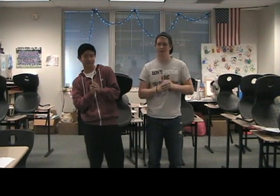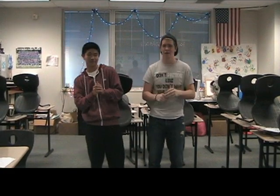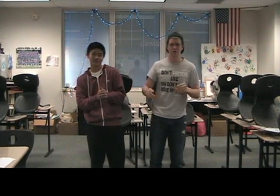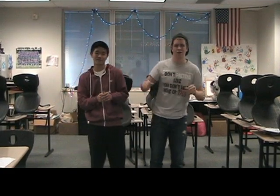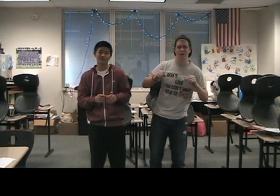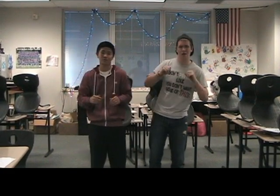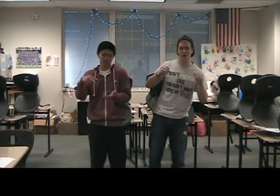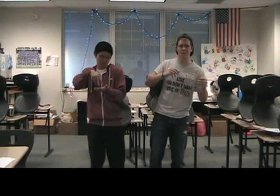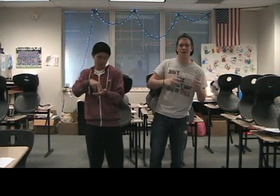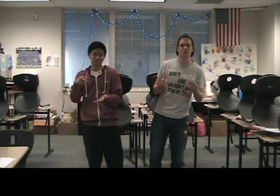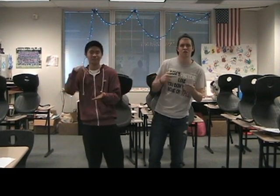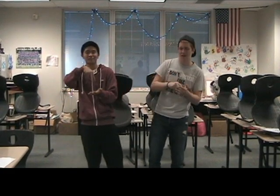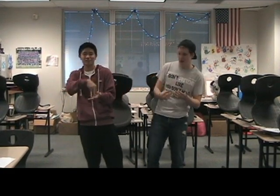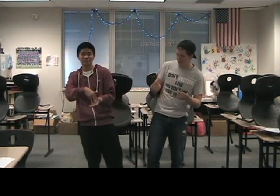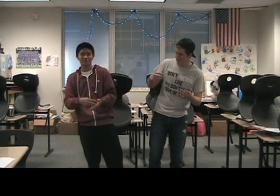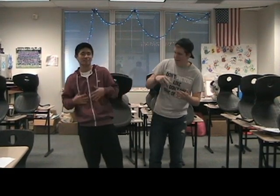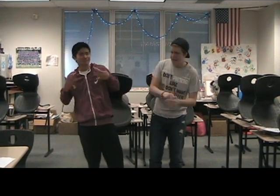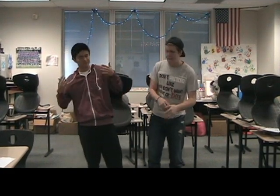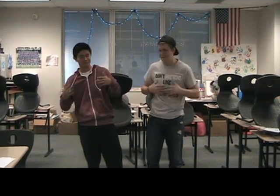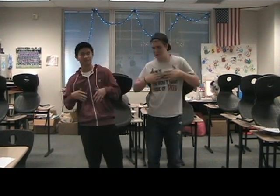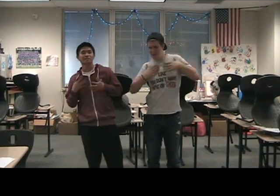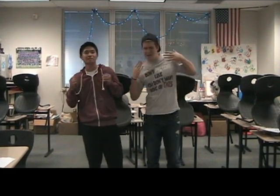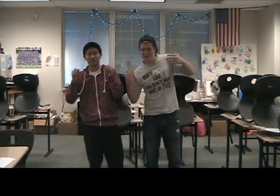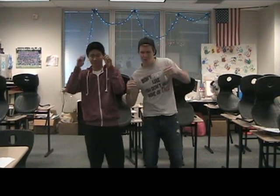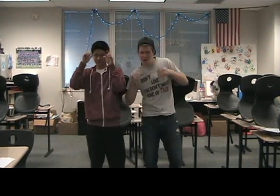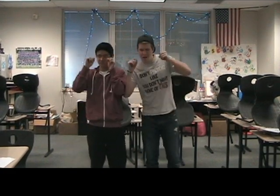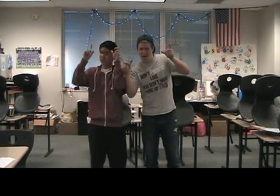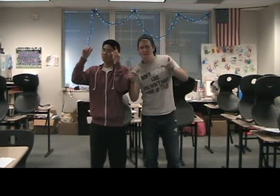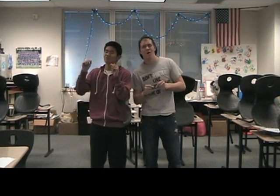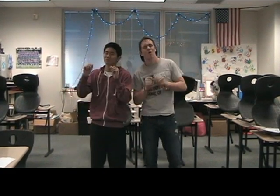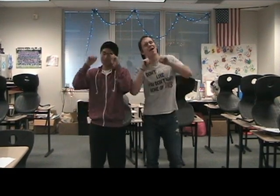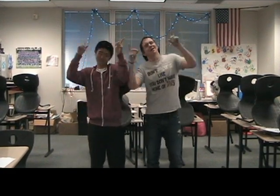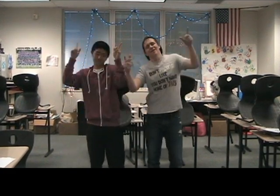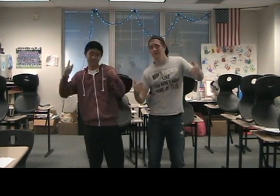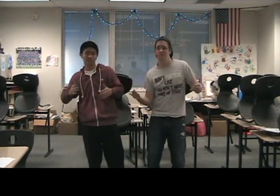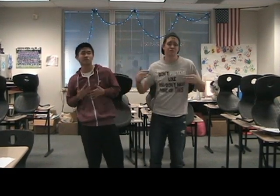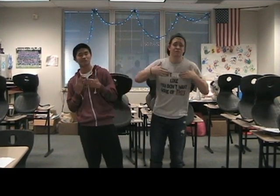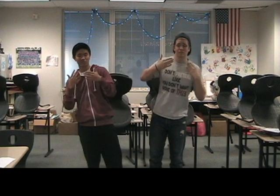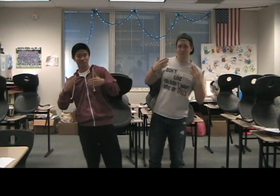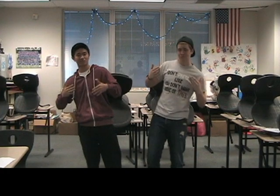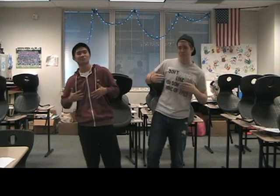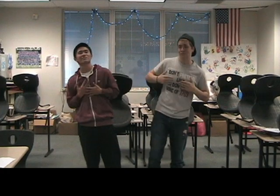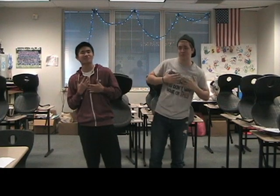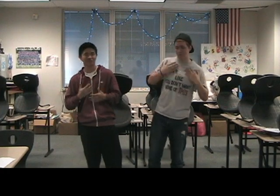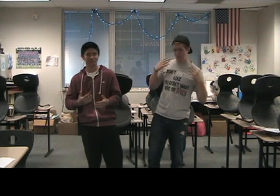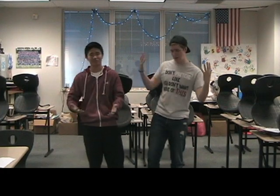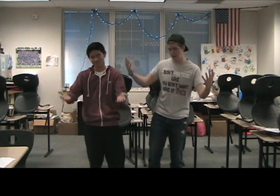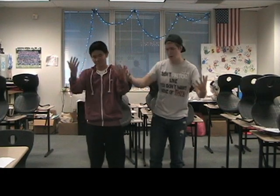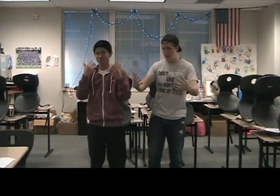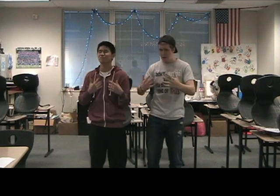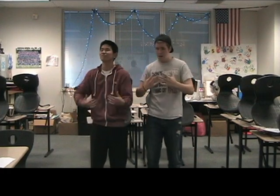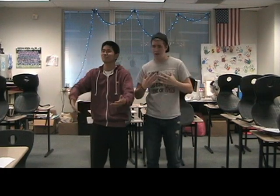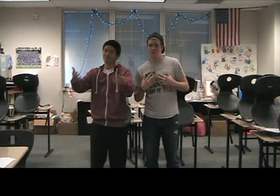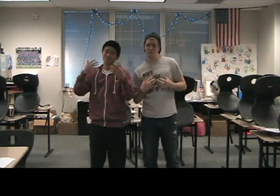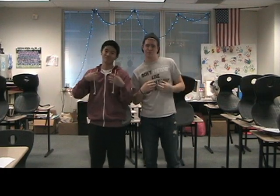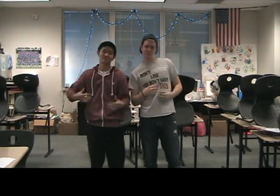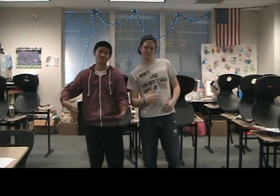Shake it up, shake up the happiness Wake it up, wake up the happiness Come on y'all,